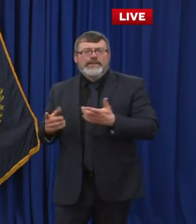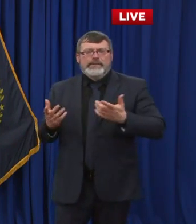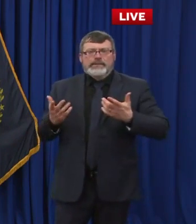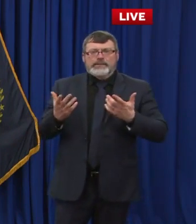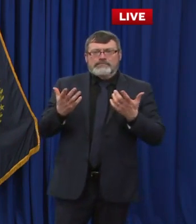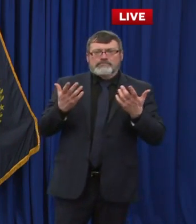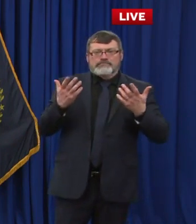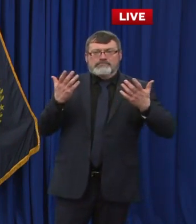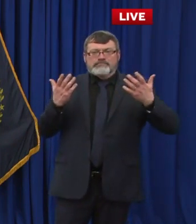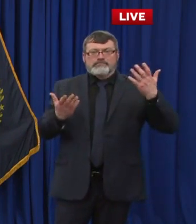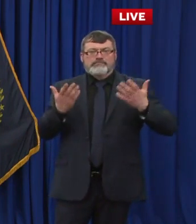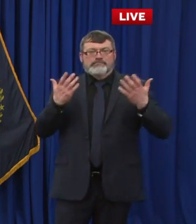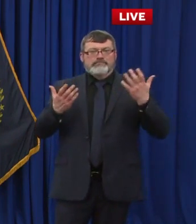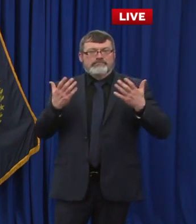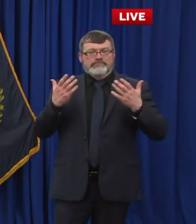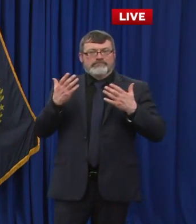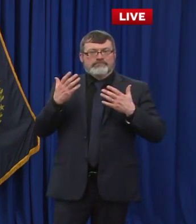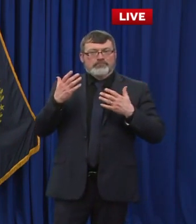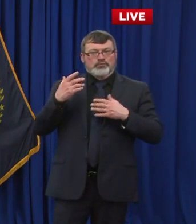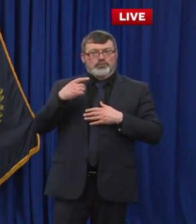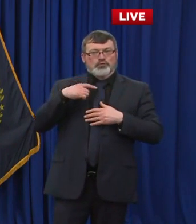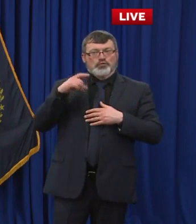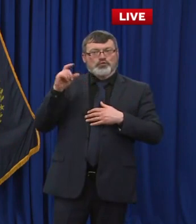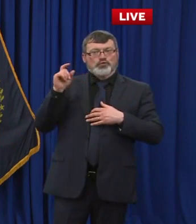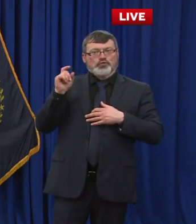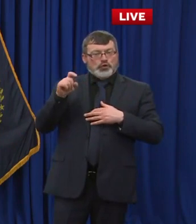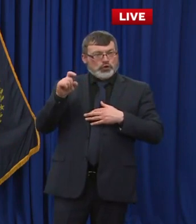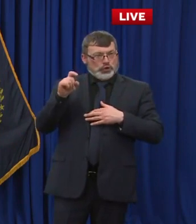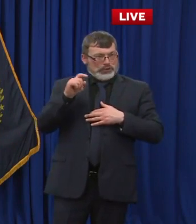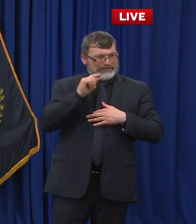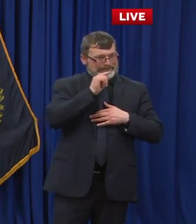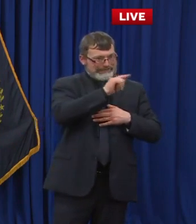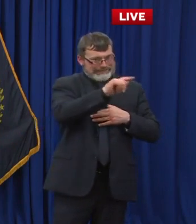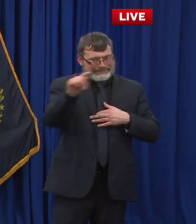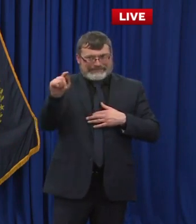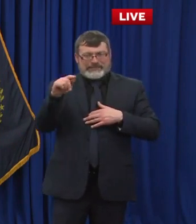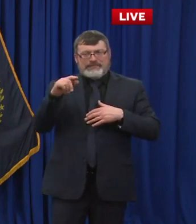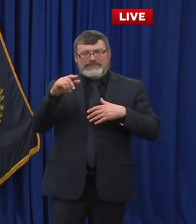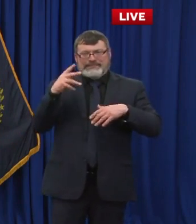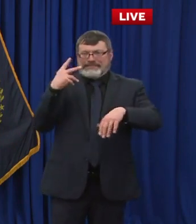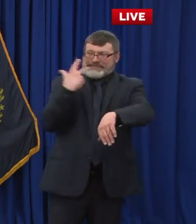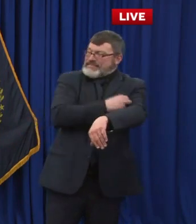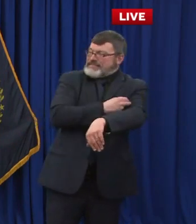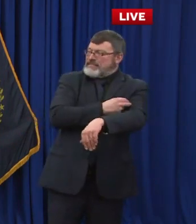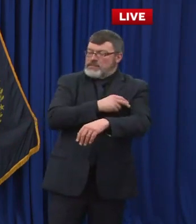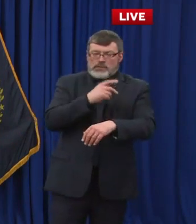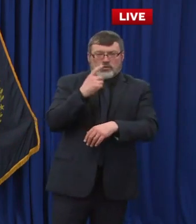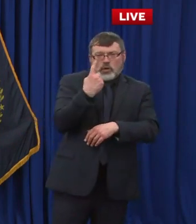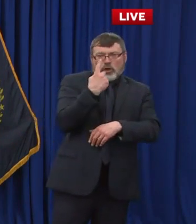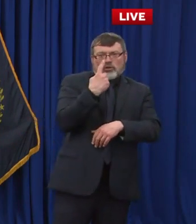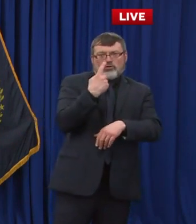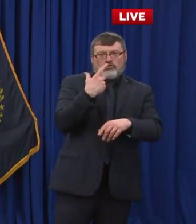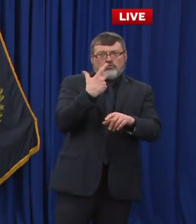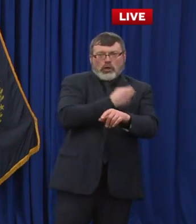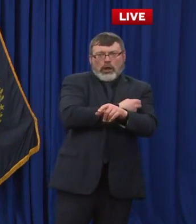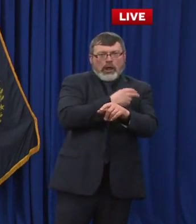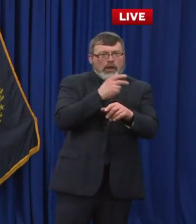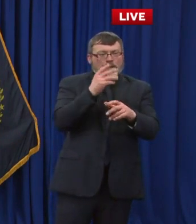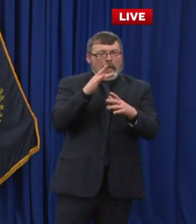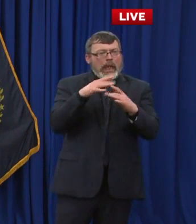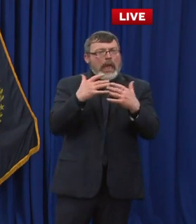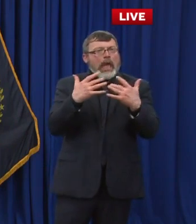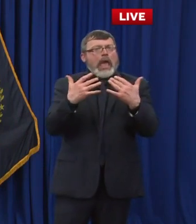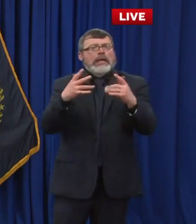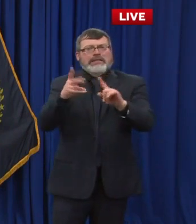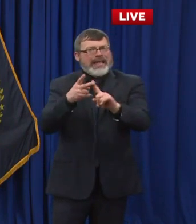Those are my questions. Sure. So, I'm sorry, what was the second question? One is better than none, but I missed the question. I'm sorry.